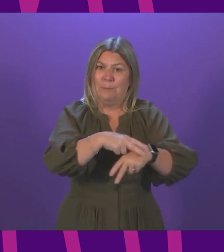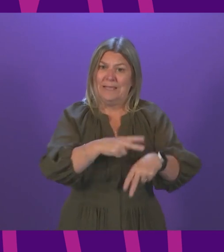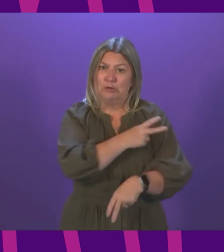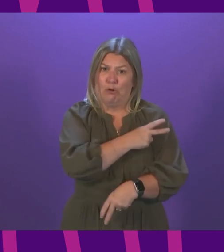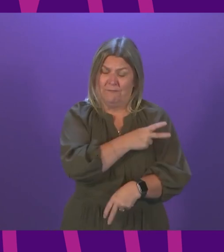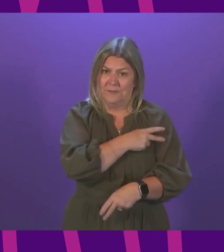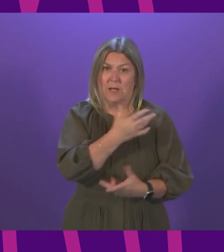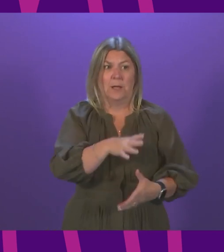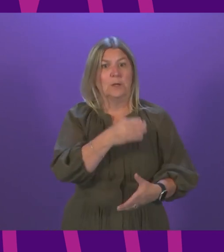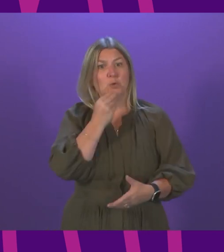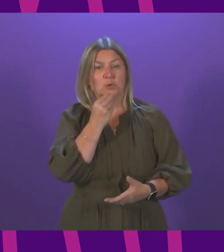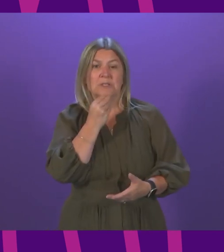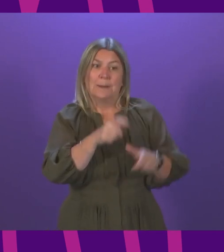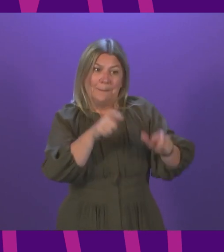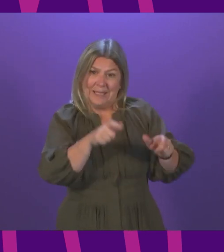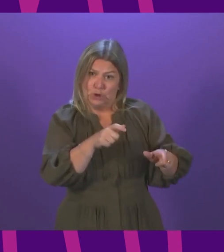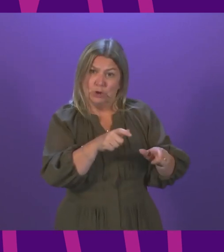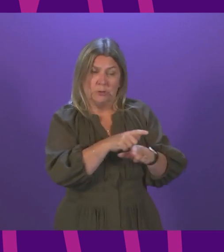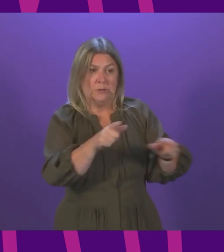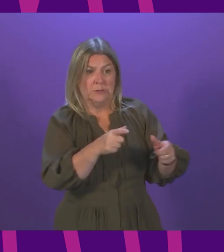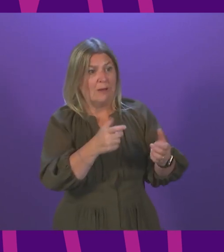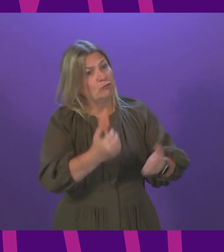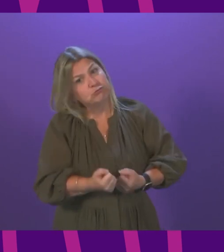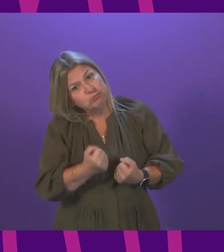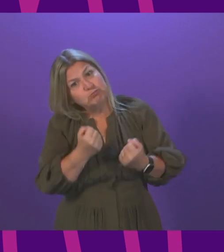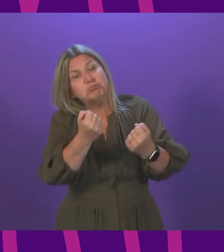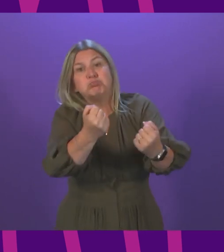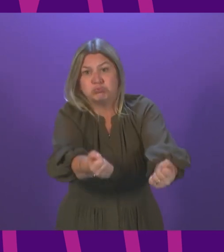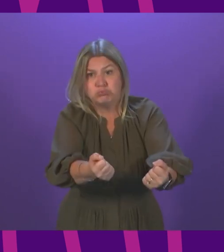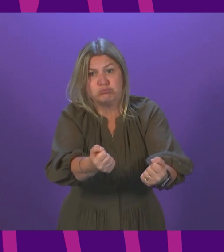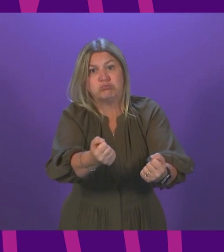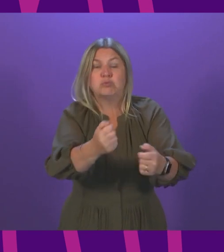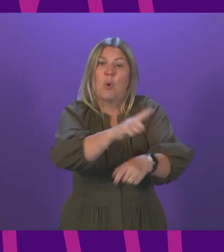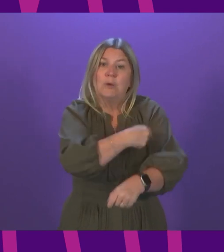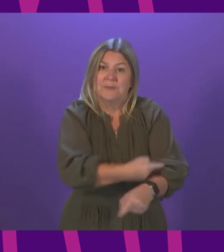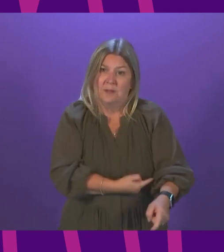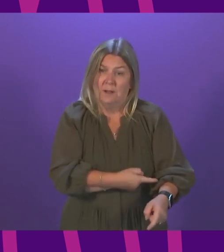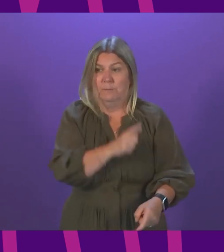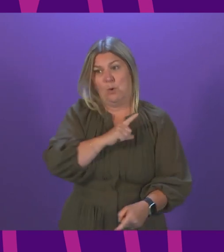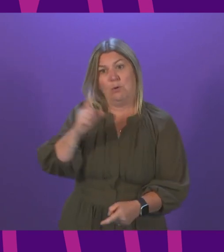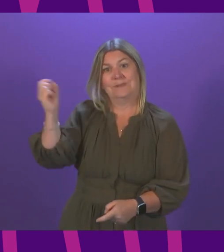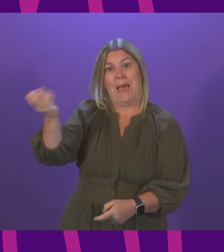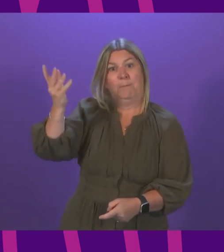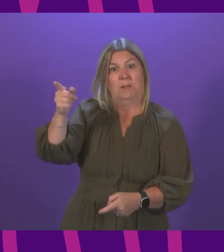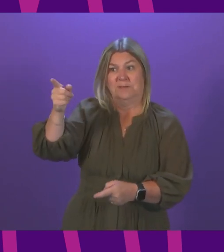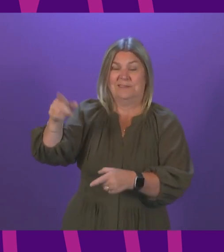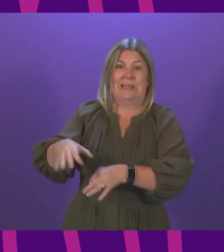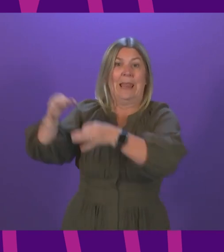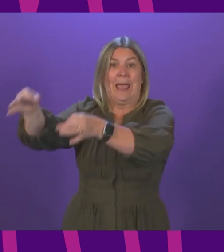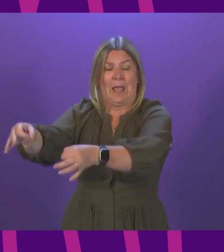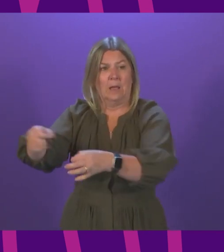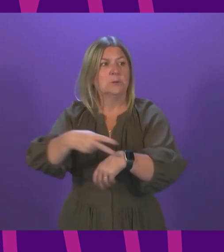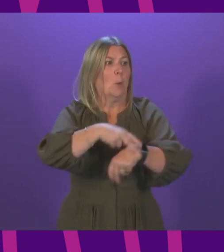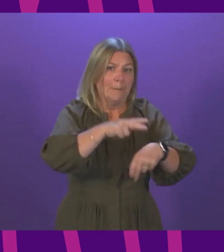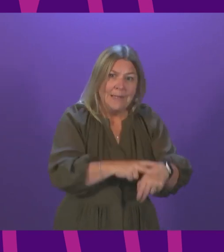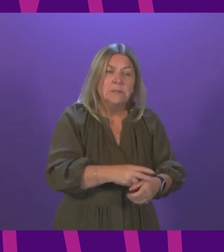transporting patients from the scene of an incident as a result of severe ambulance delays. What contact has the Cabinet Secretary had with Police